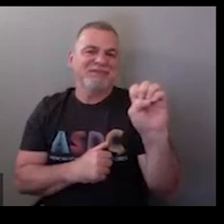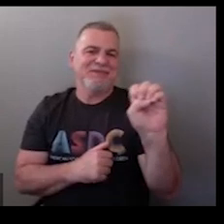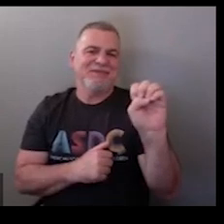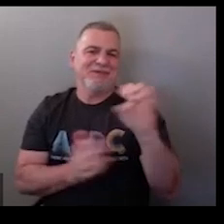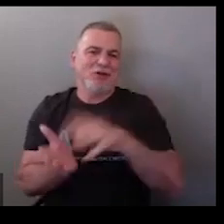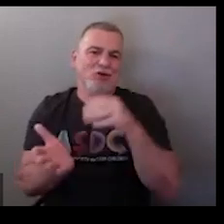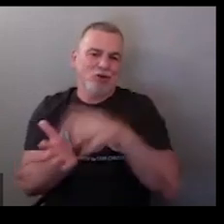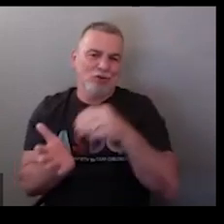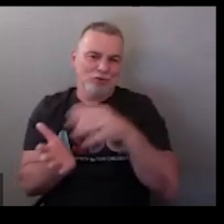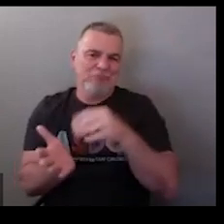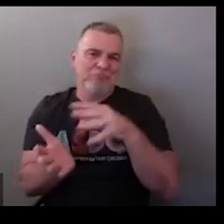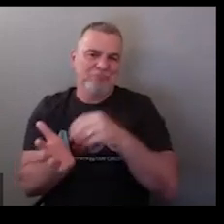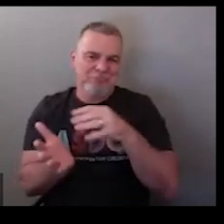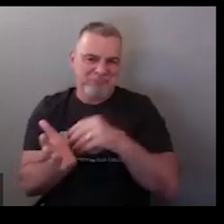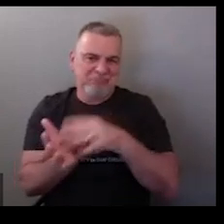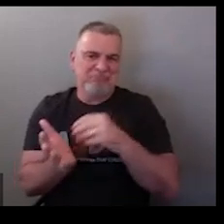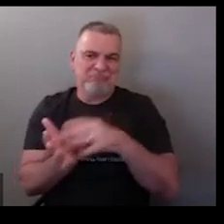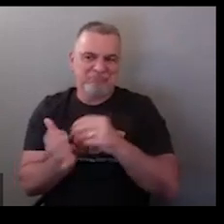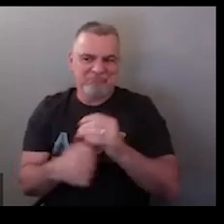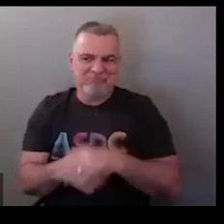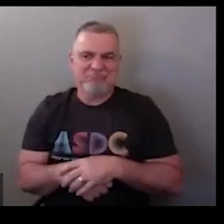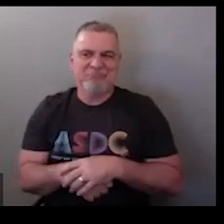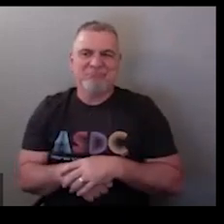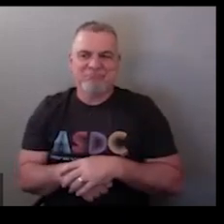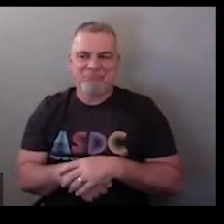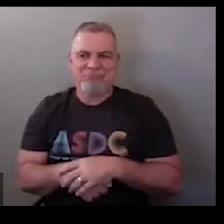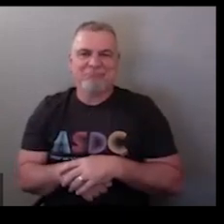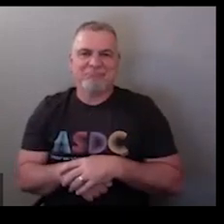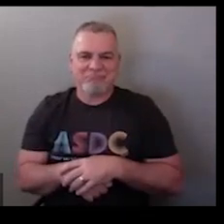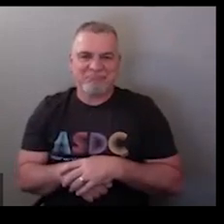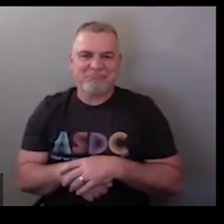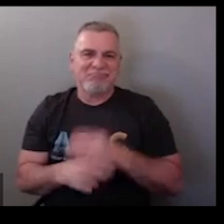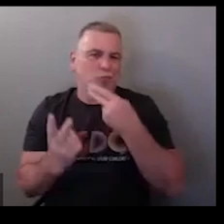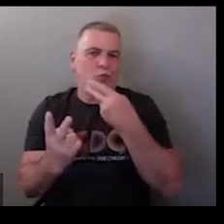e e-learning e-books